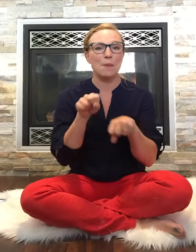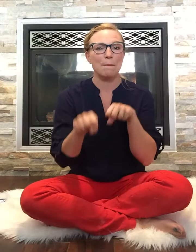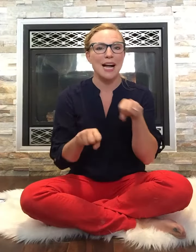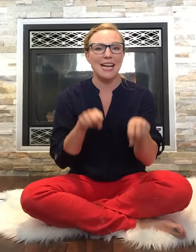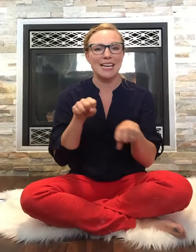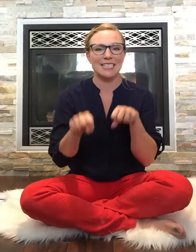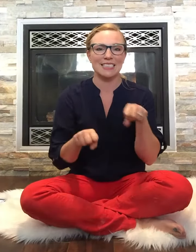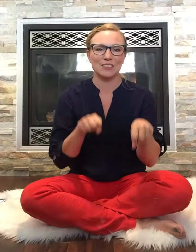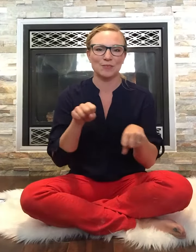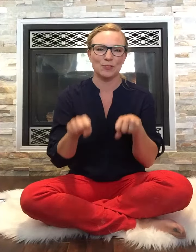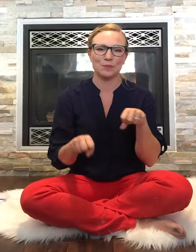bike